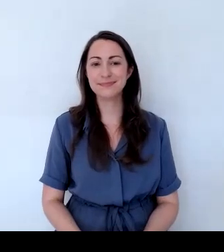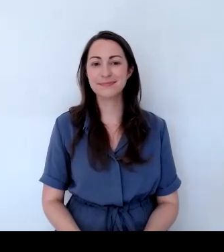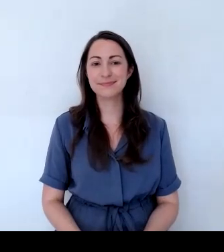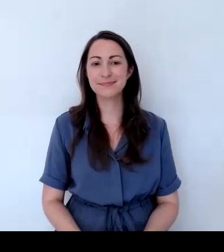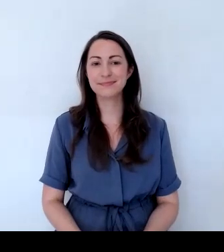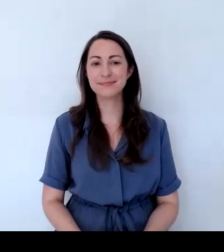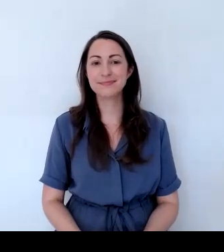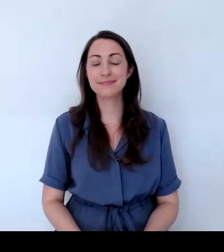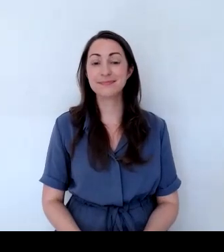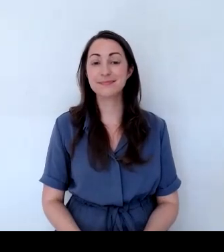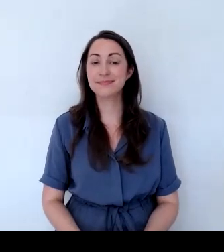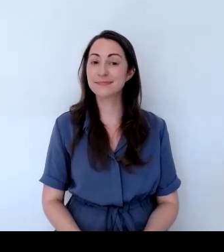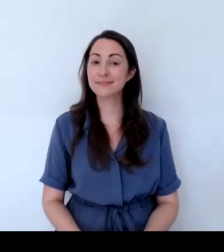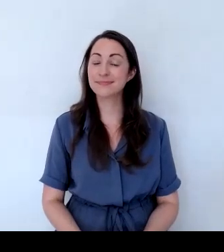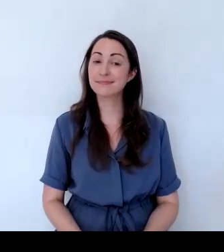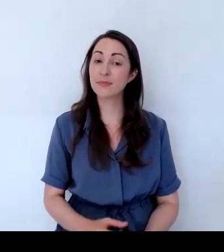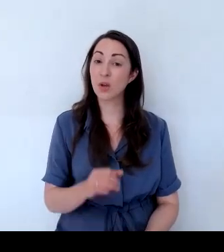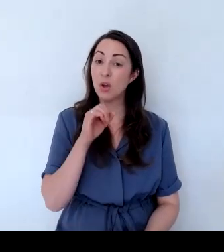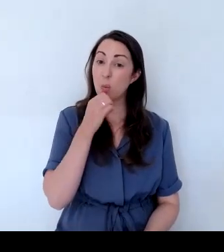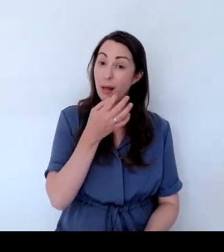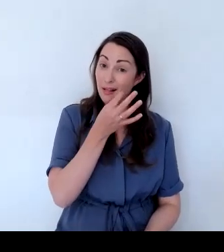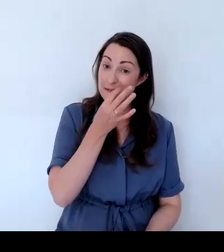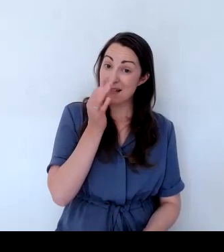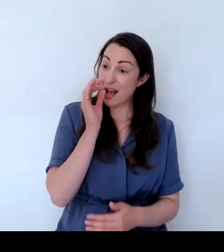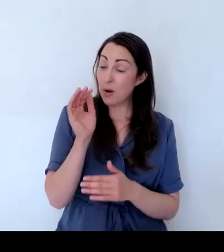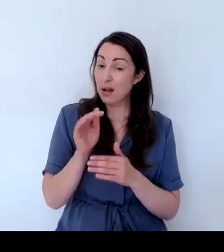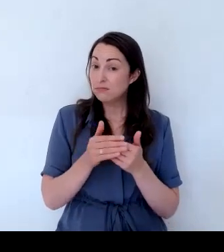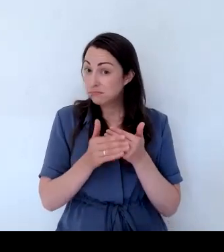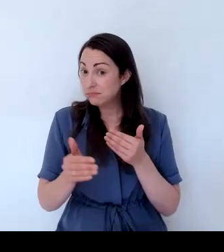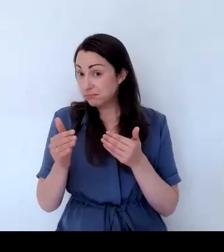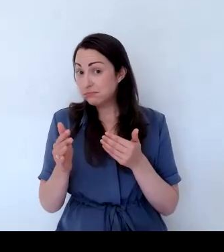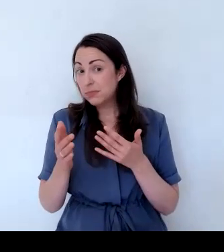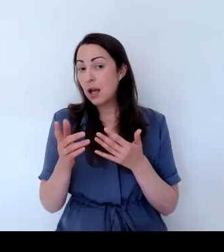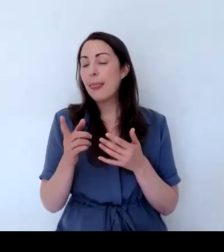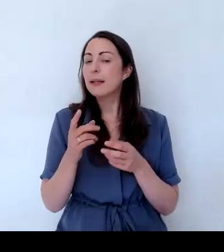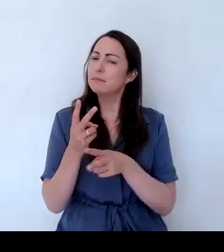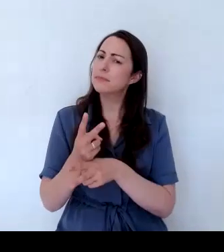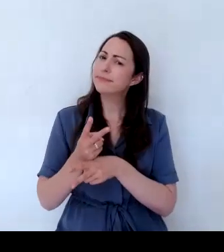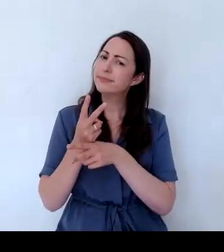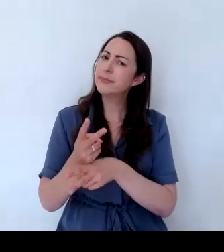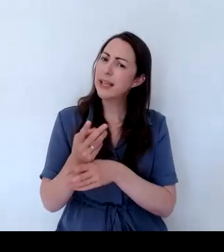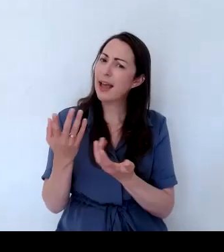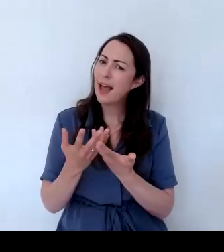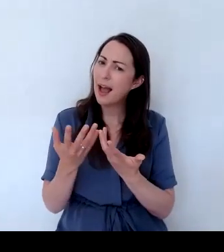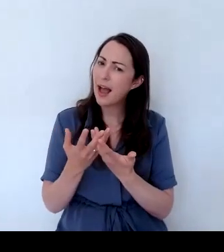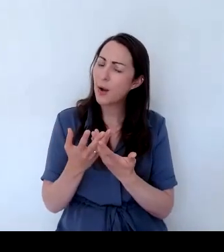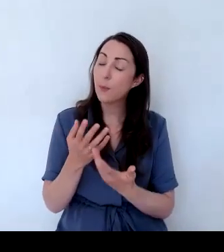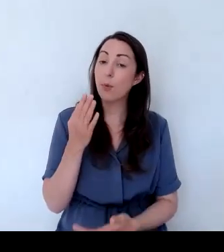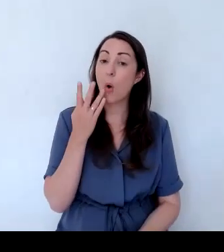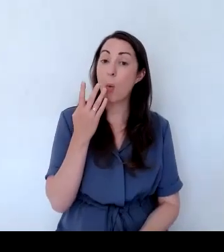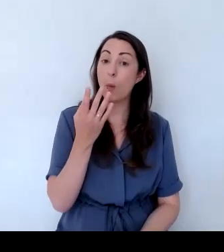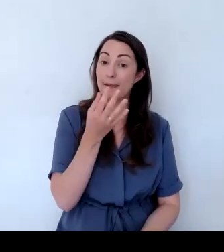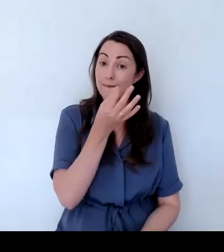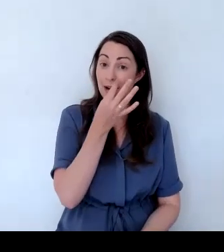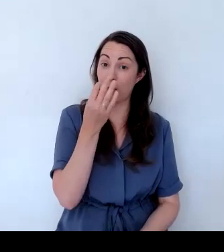then in terms of looking after them, what I would say is it's a really good idea. Once they've flowered to trim the flowers